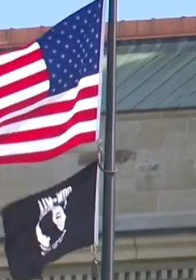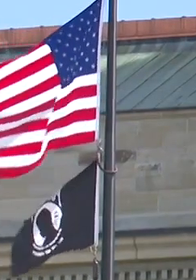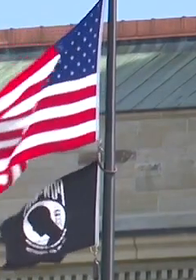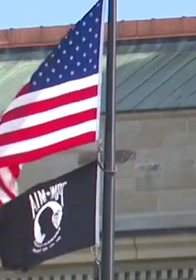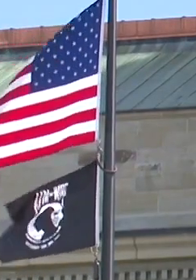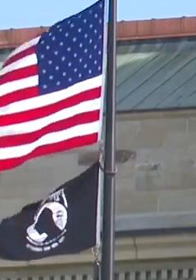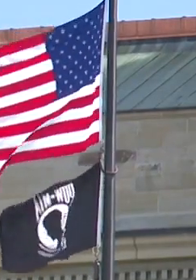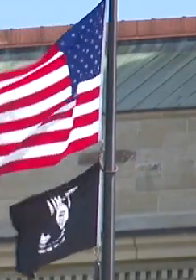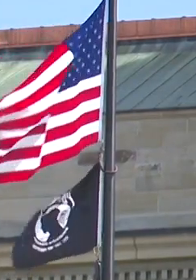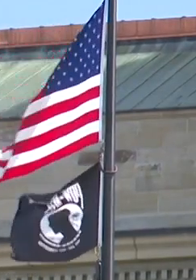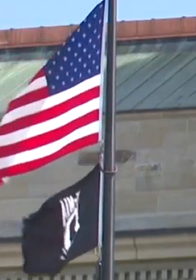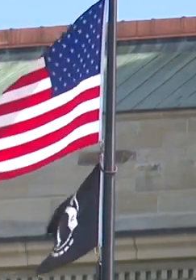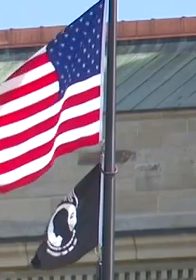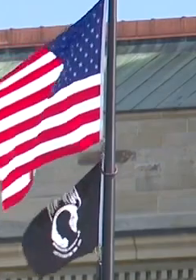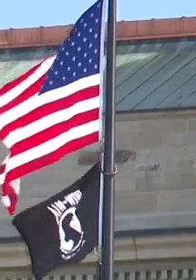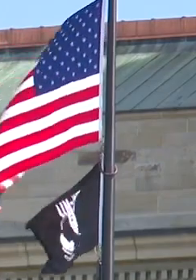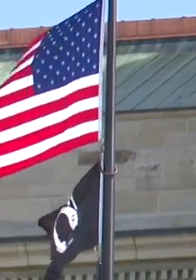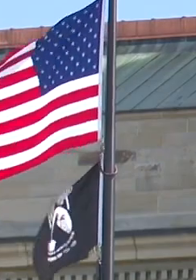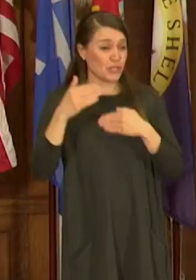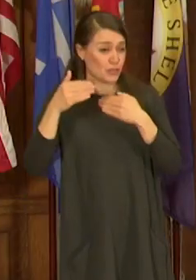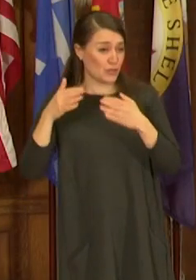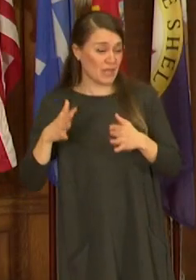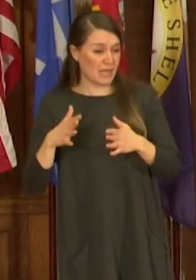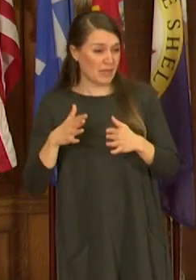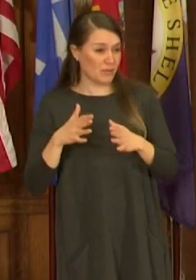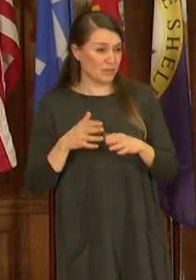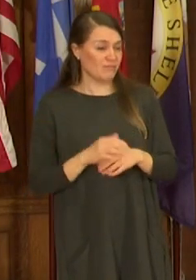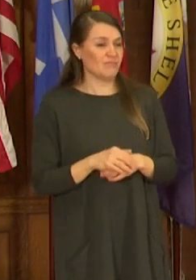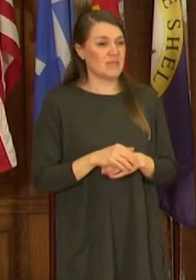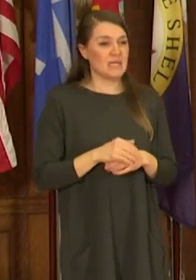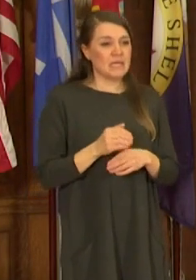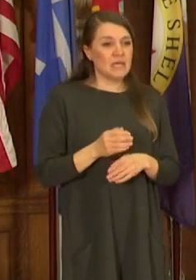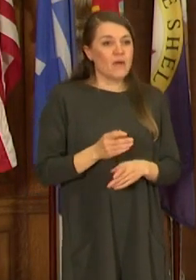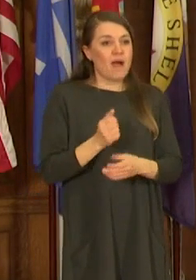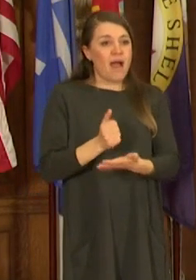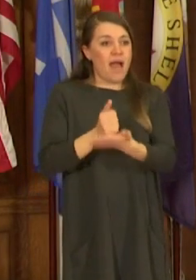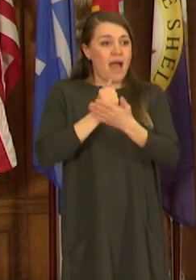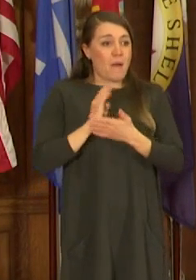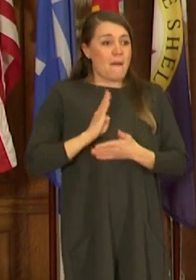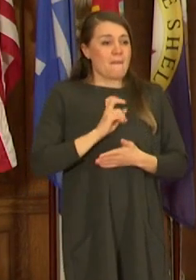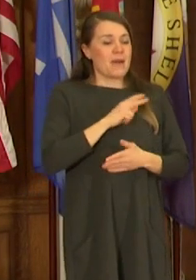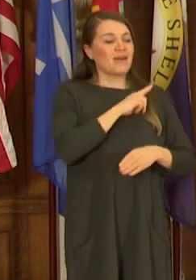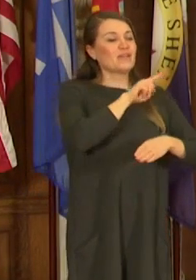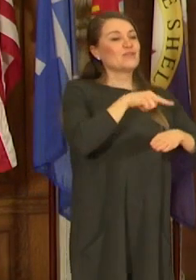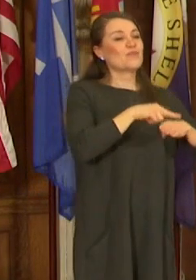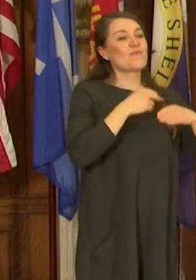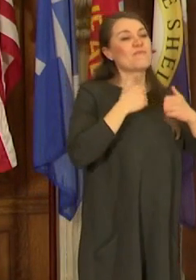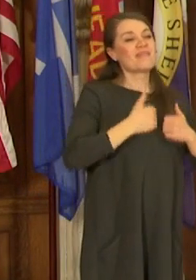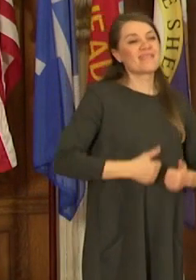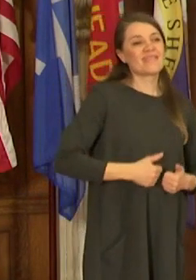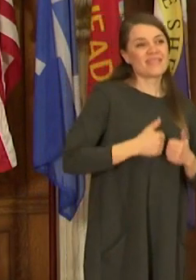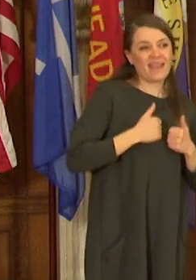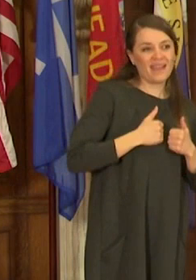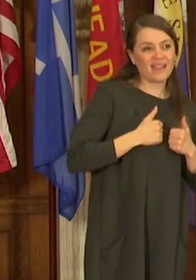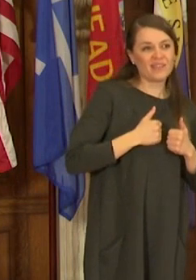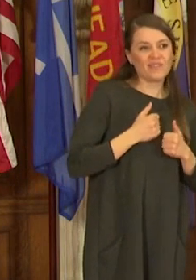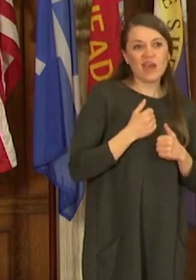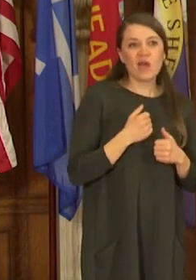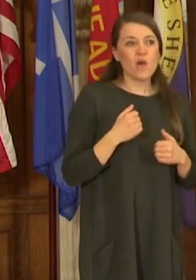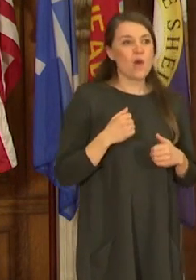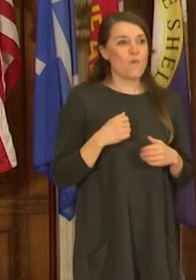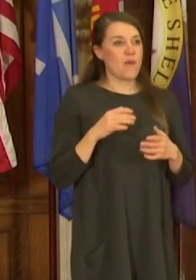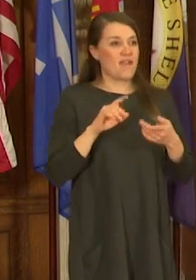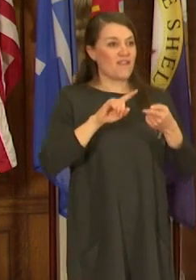the vaccine is helping get Montana back on track. It will help us get back to a more normal life, and one where we get together with